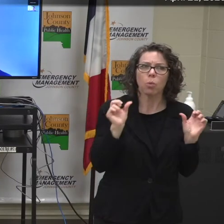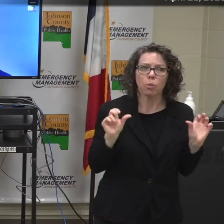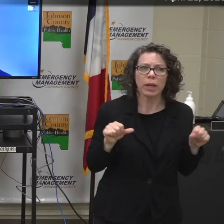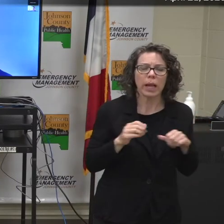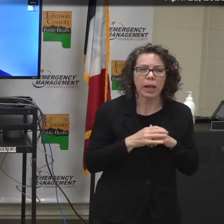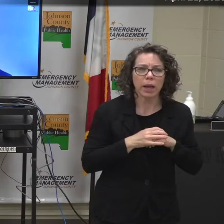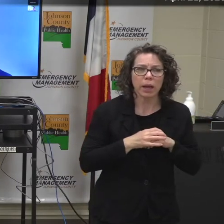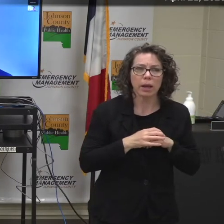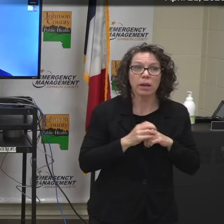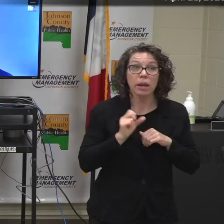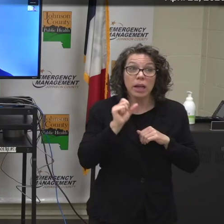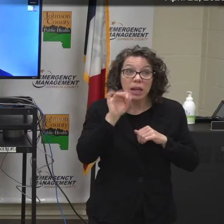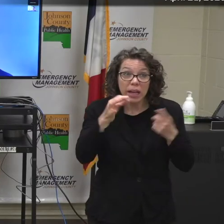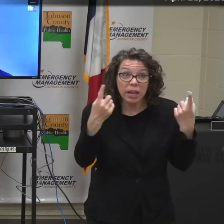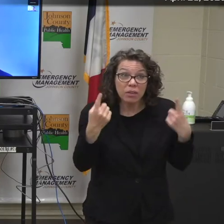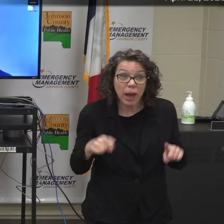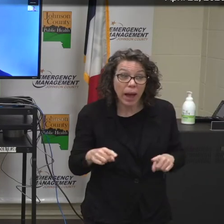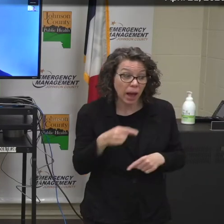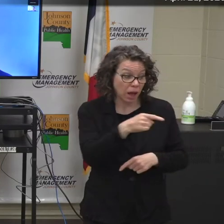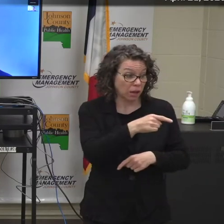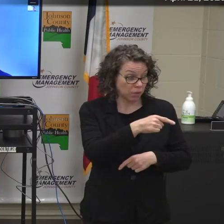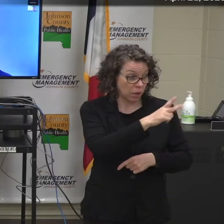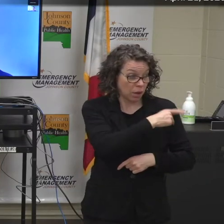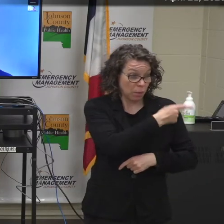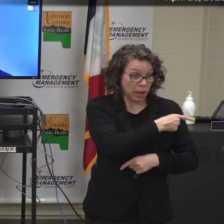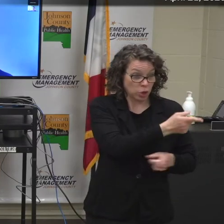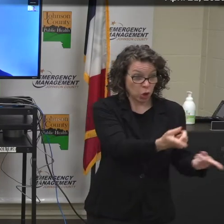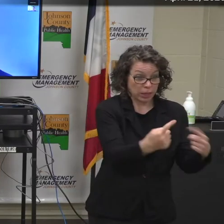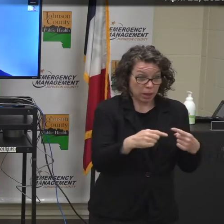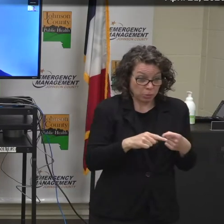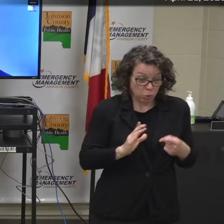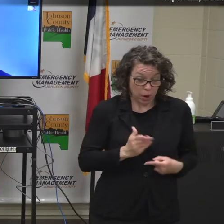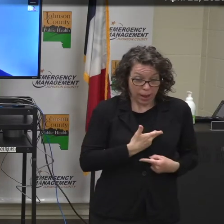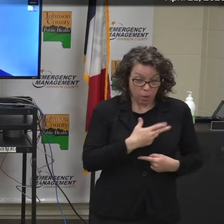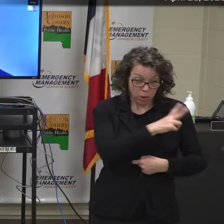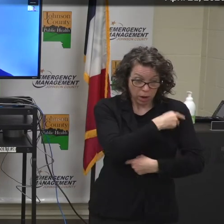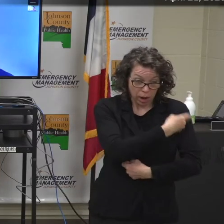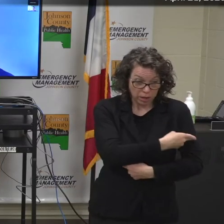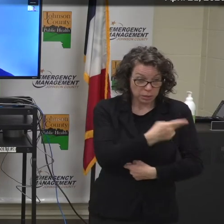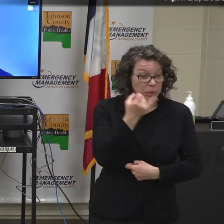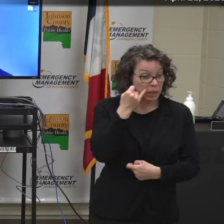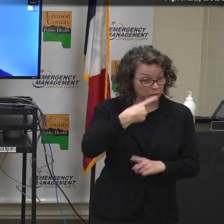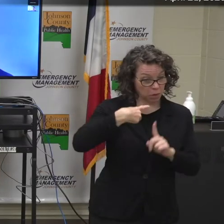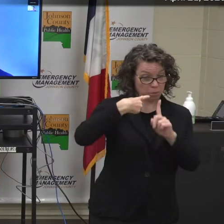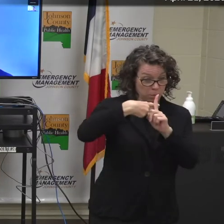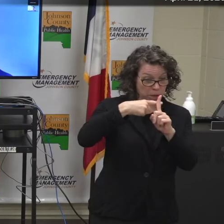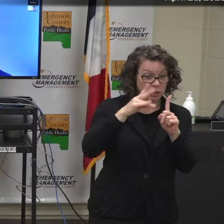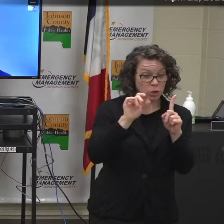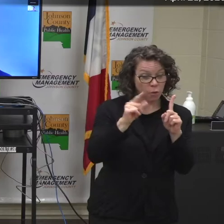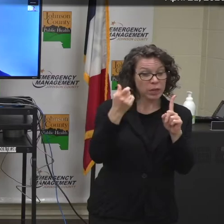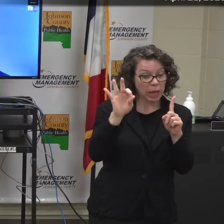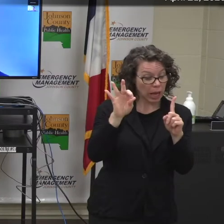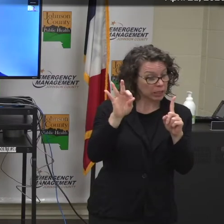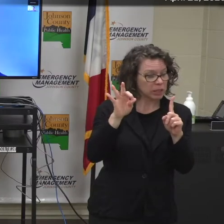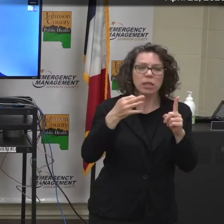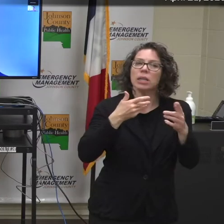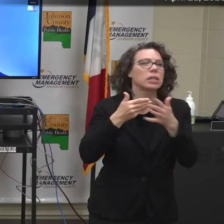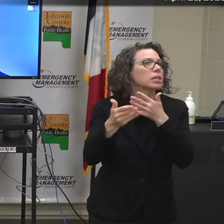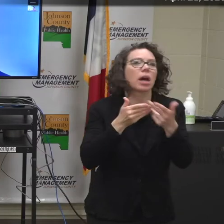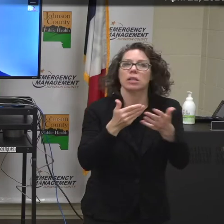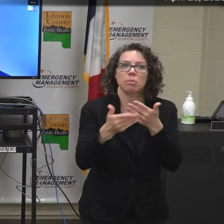patient requires, if the patient comes to us for their health care and they have COVID-19, no matter